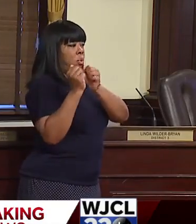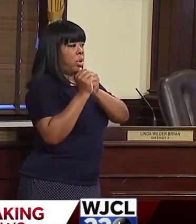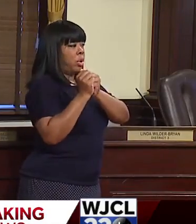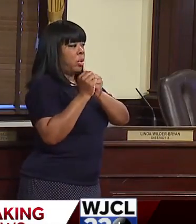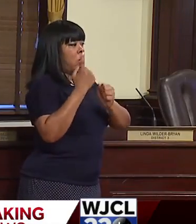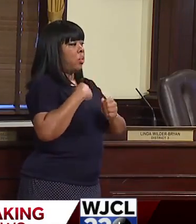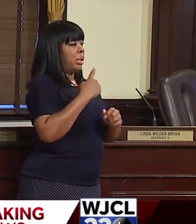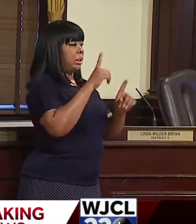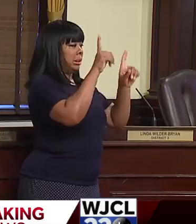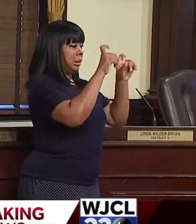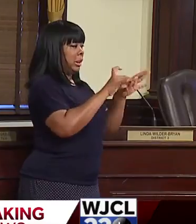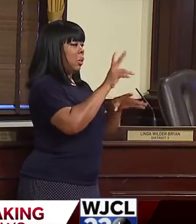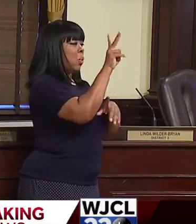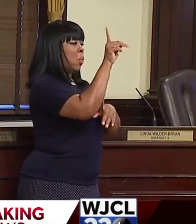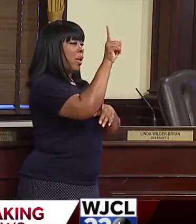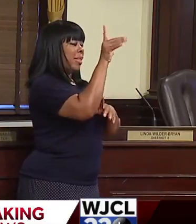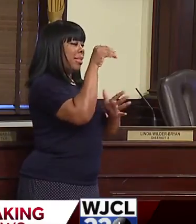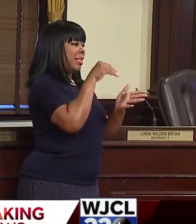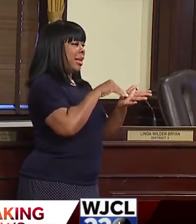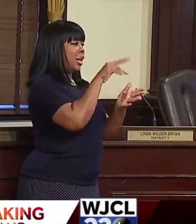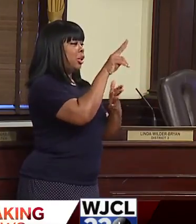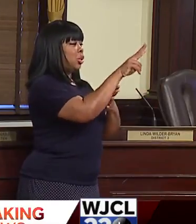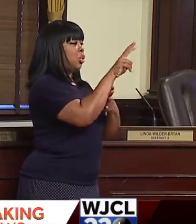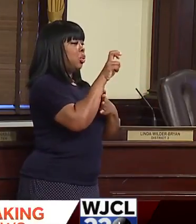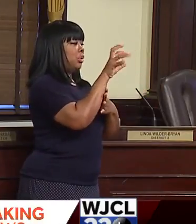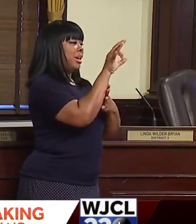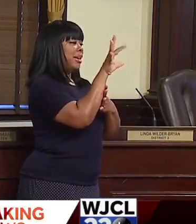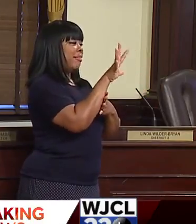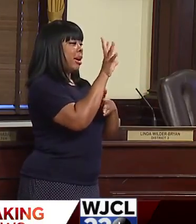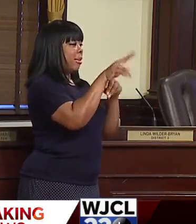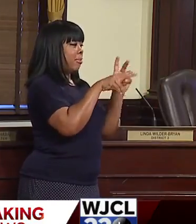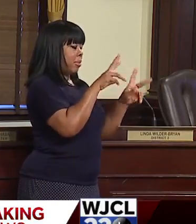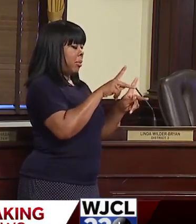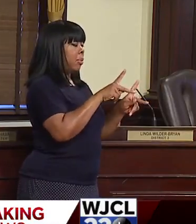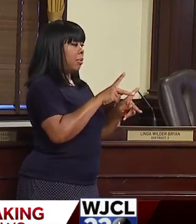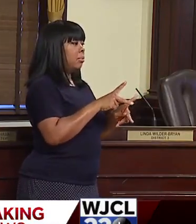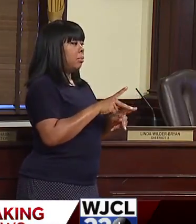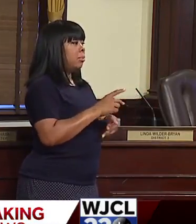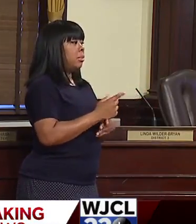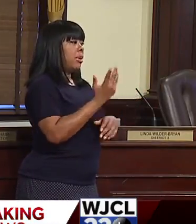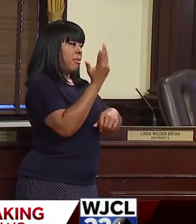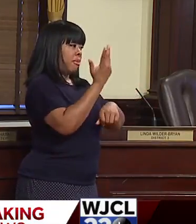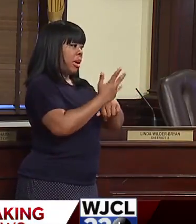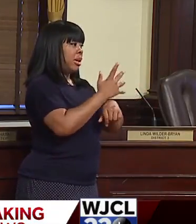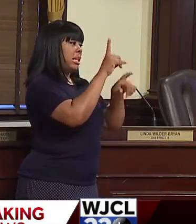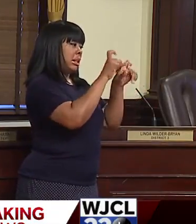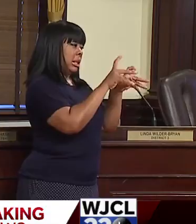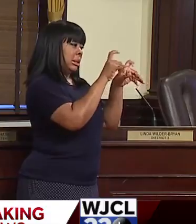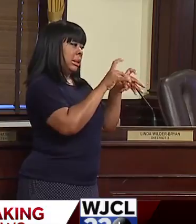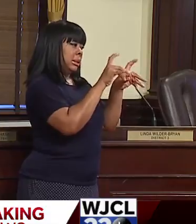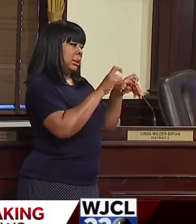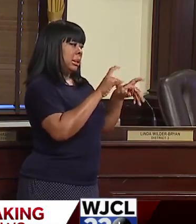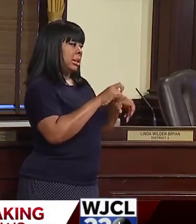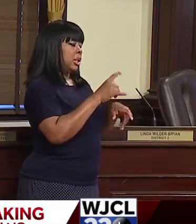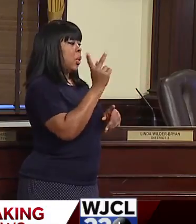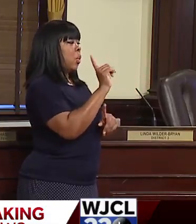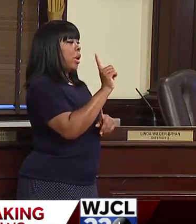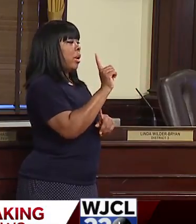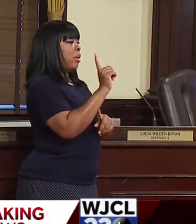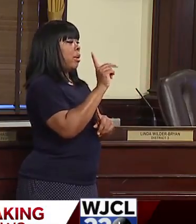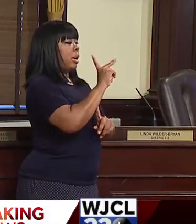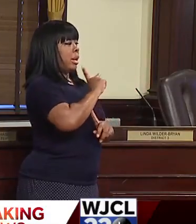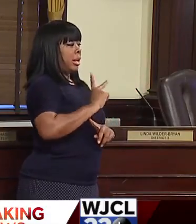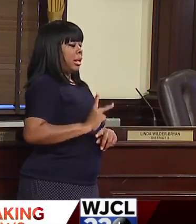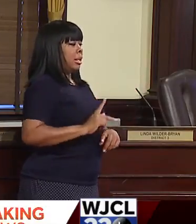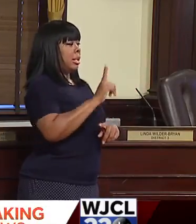1295 people in five days at the Kingdom Life